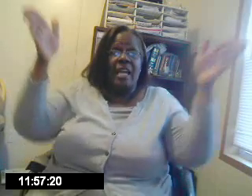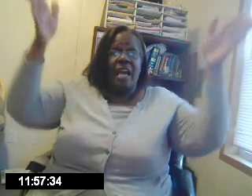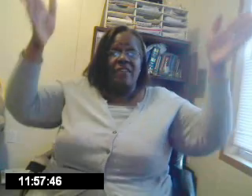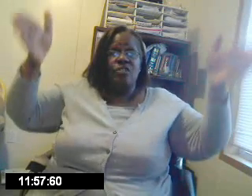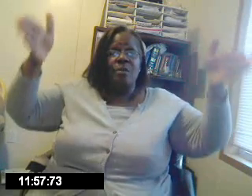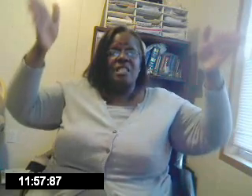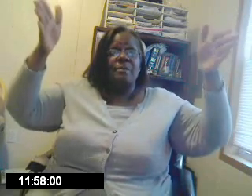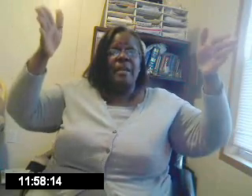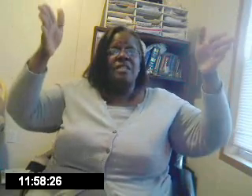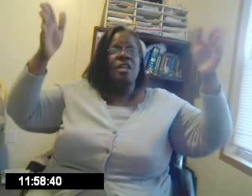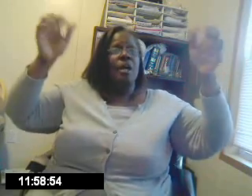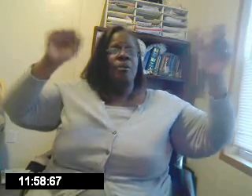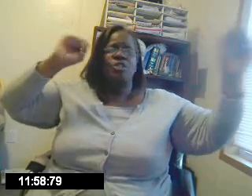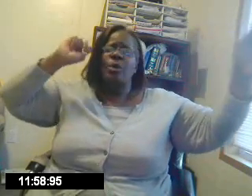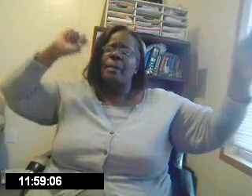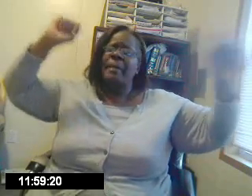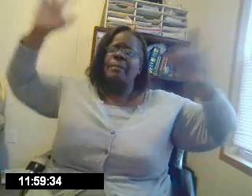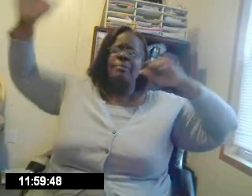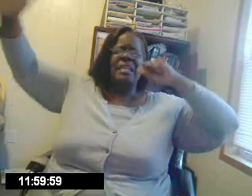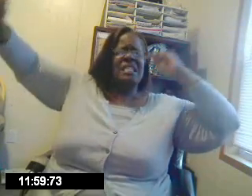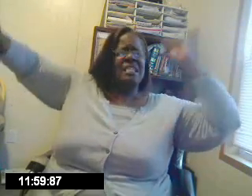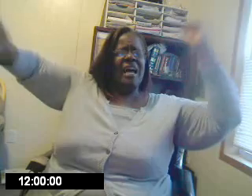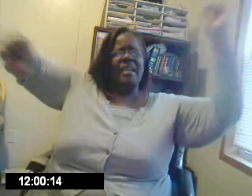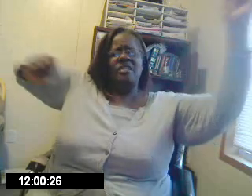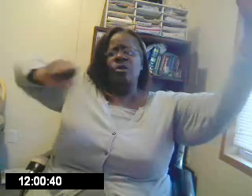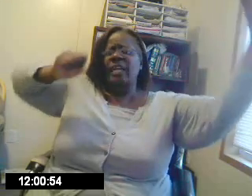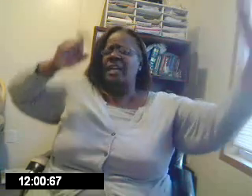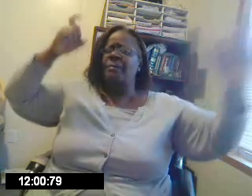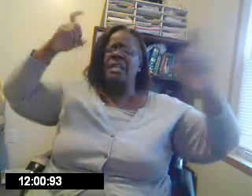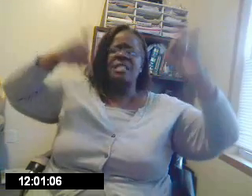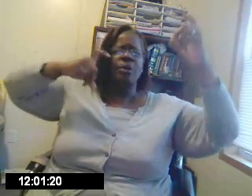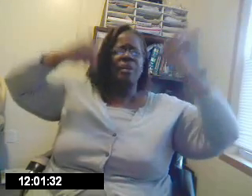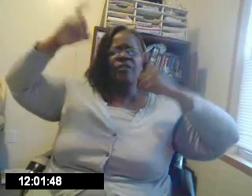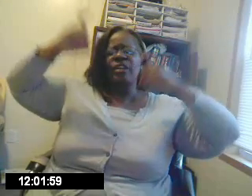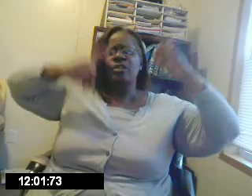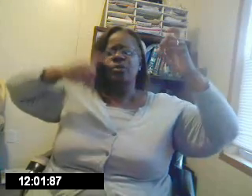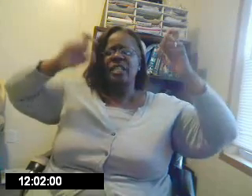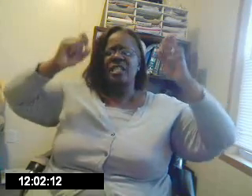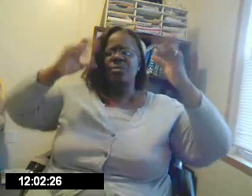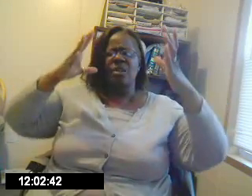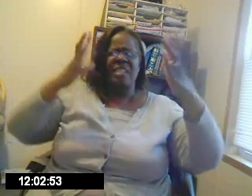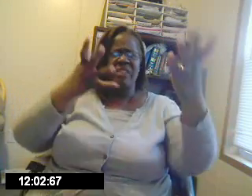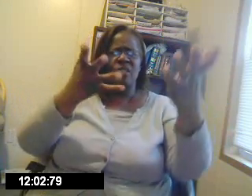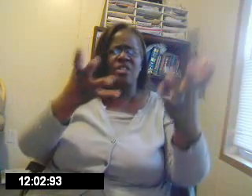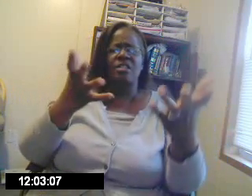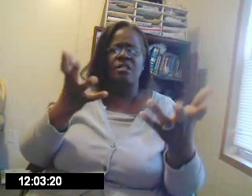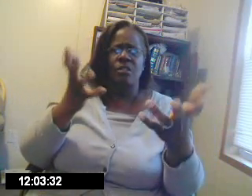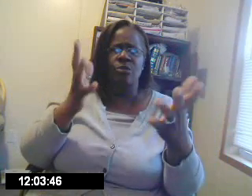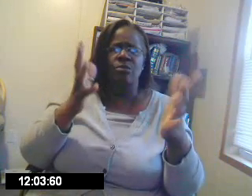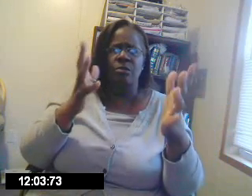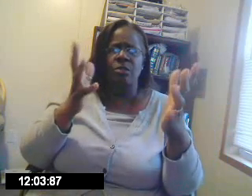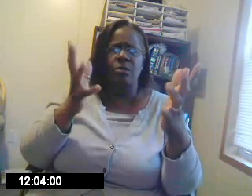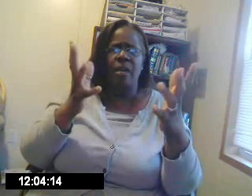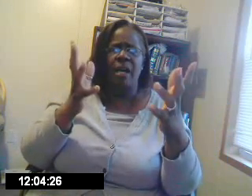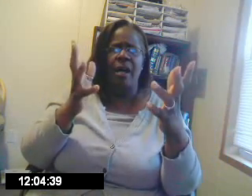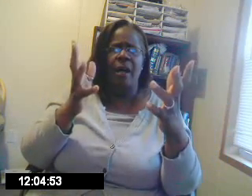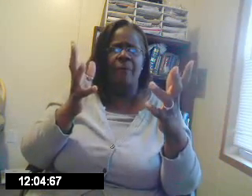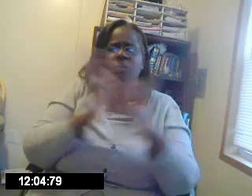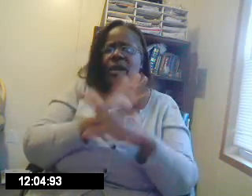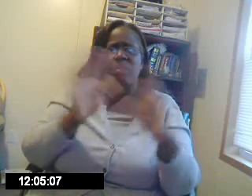have so much space, but you want to make big signs, okay, and don't be afraid to really express, I think you said you don't have